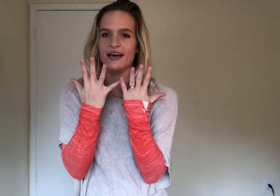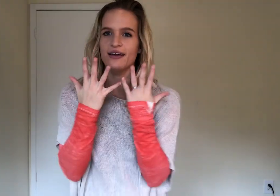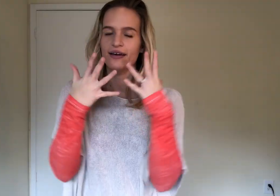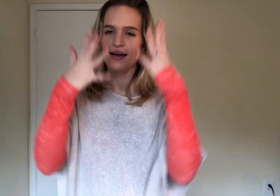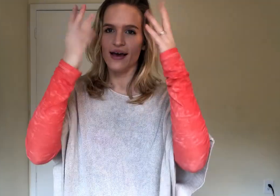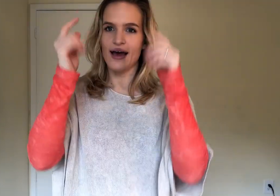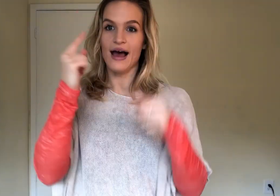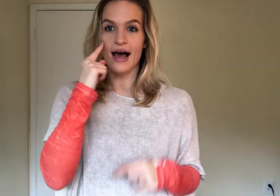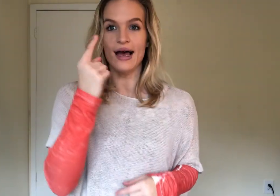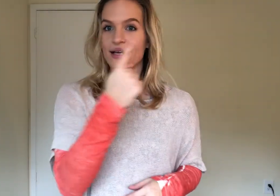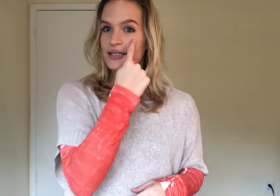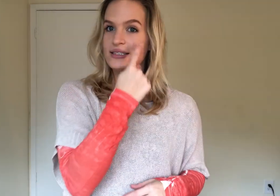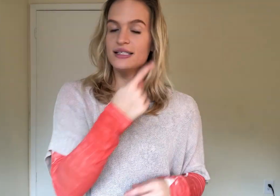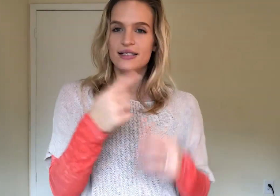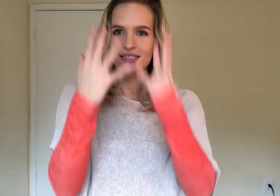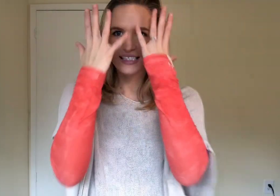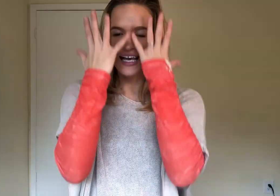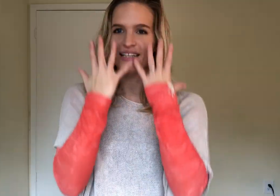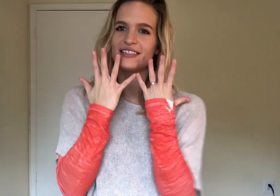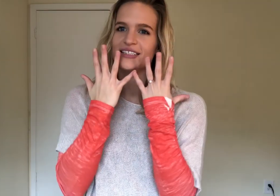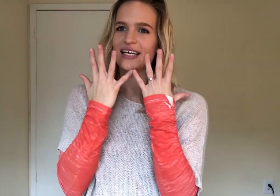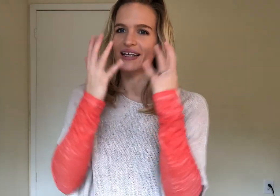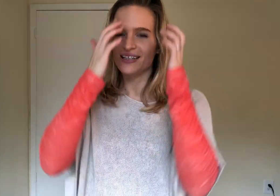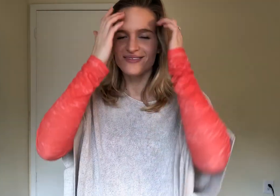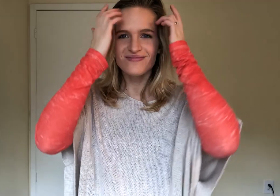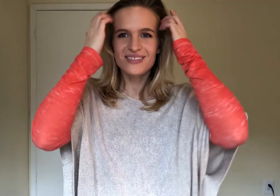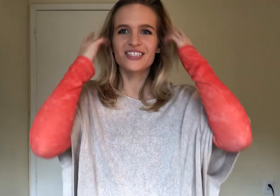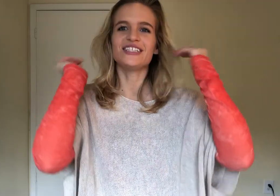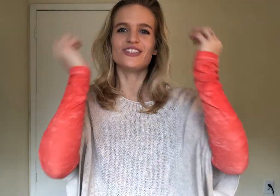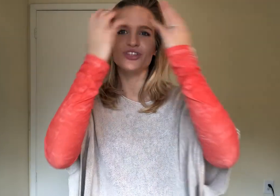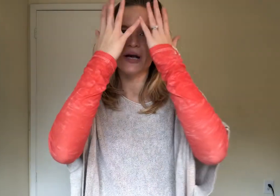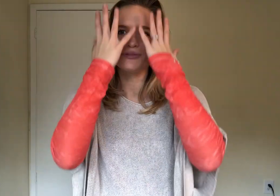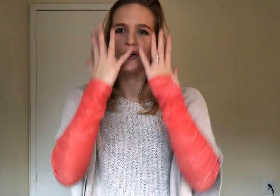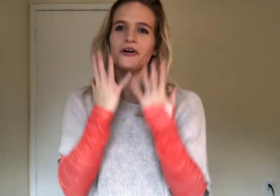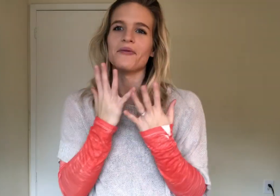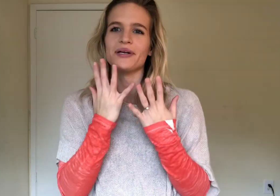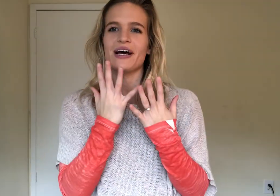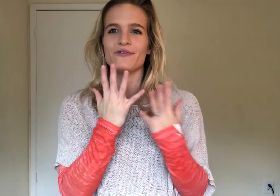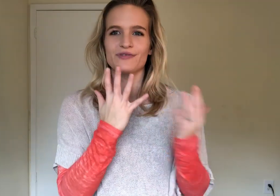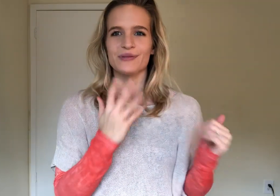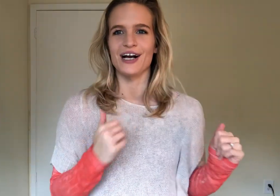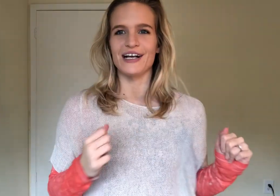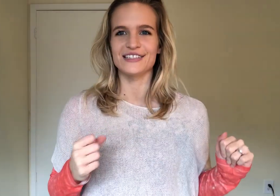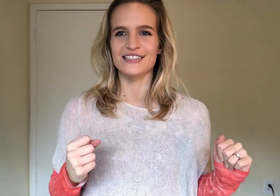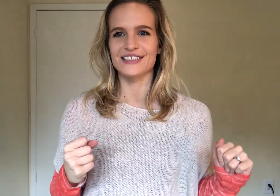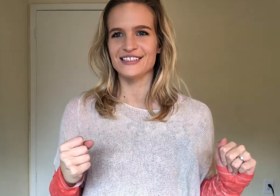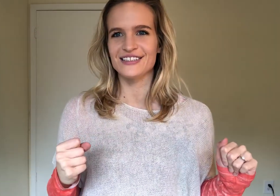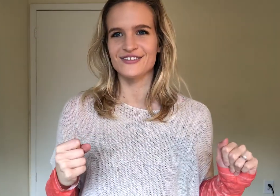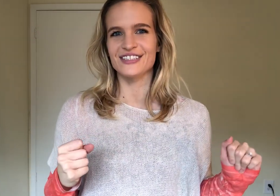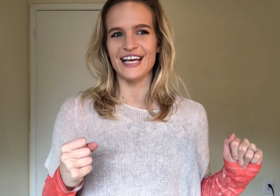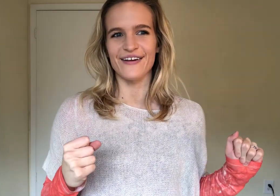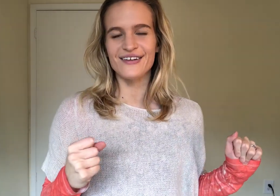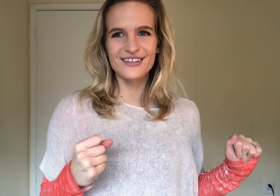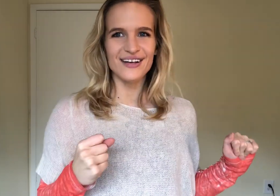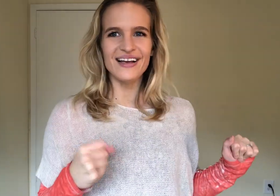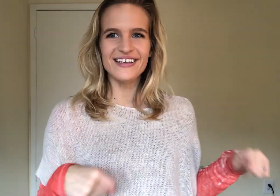eyes. Sad, this is like your teardrops all coming down from your eyes because you're sad and crying.